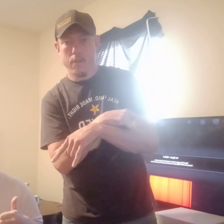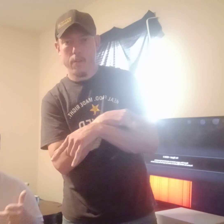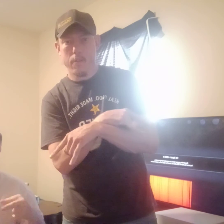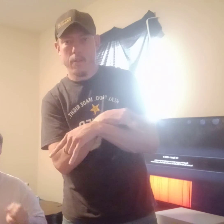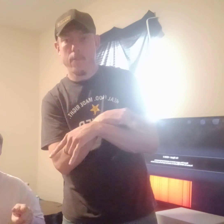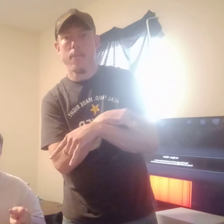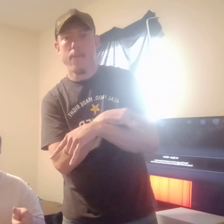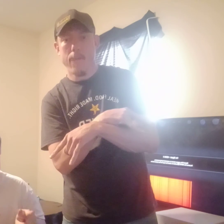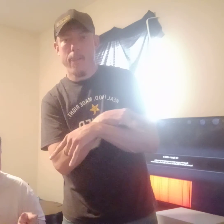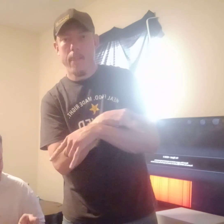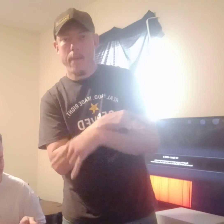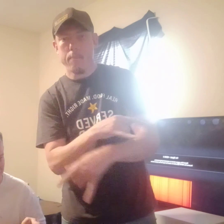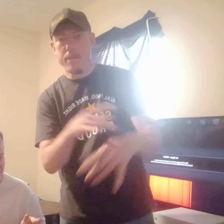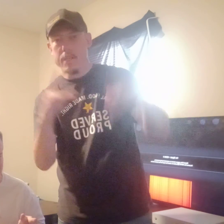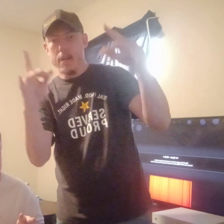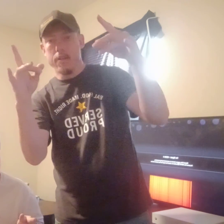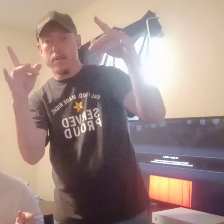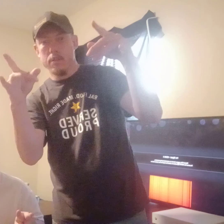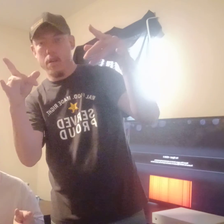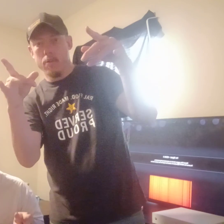Peace. Peace out, yo.